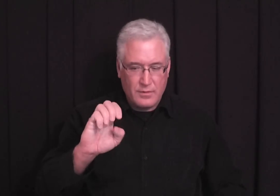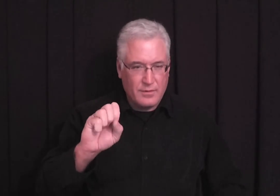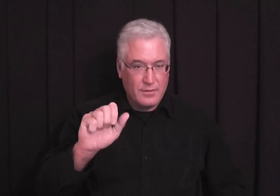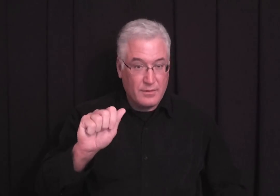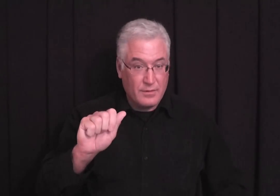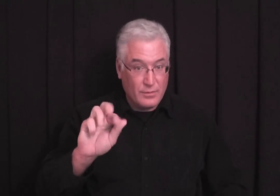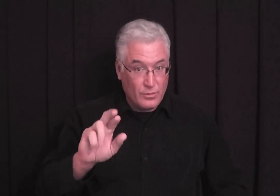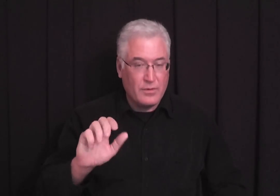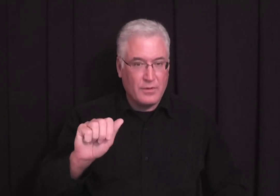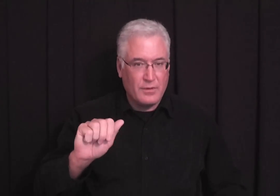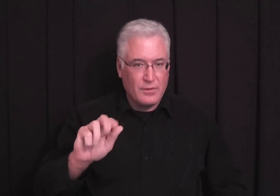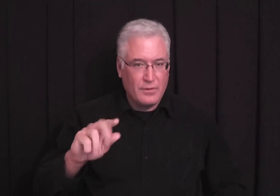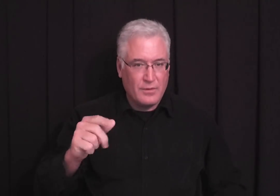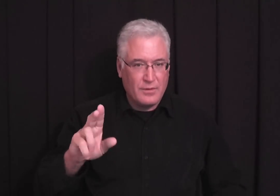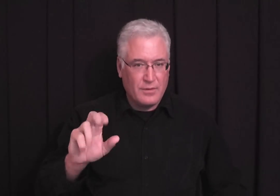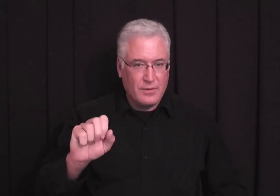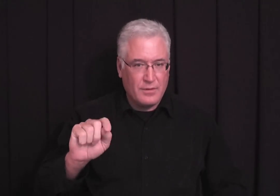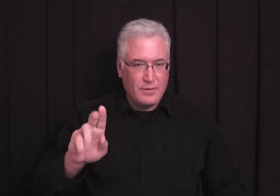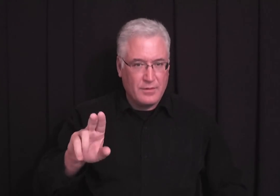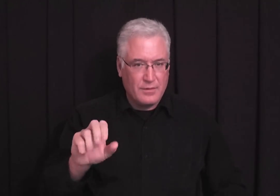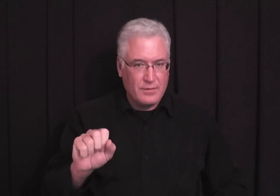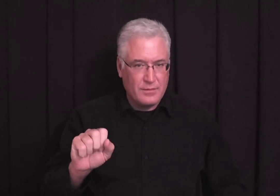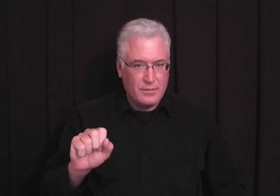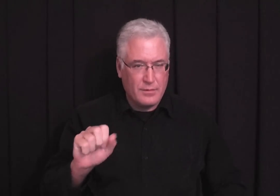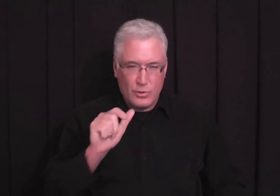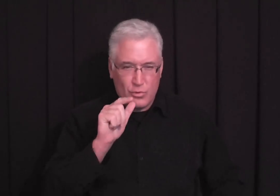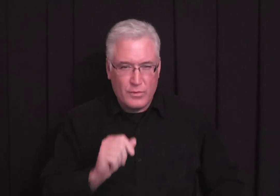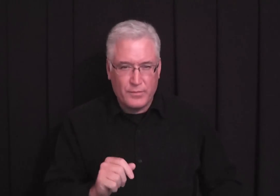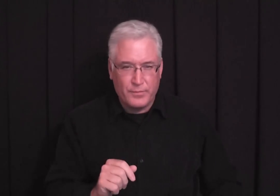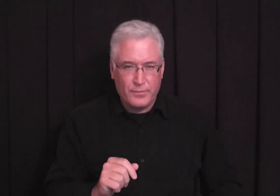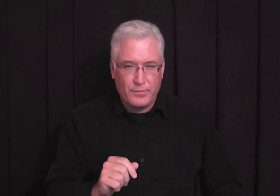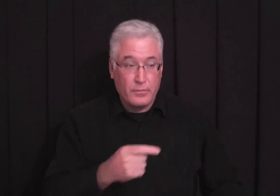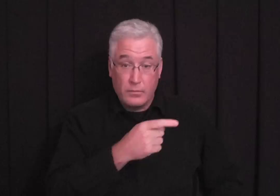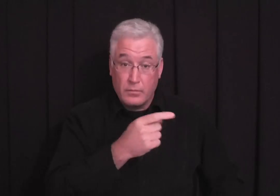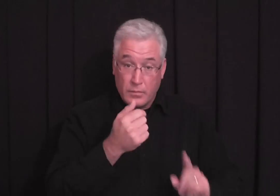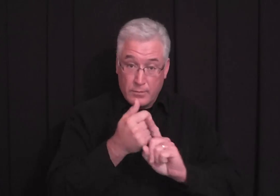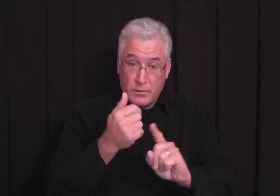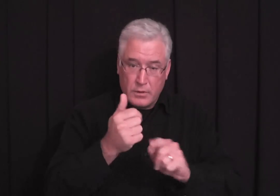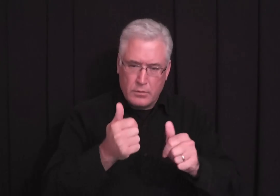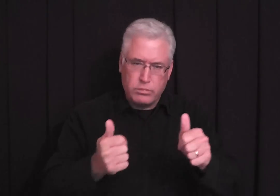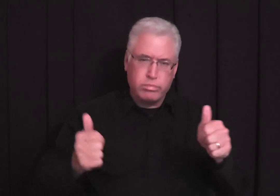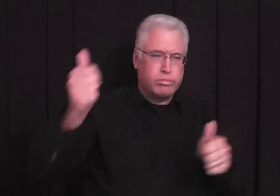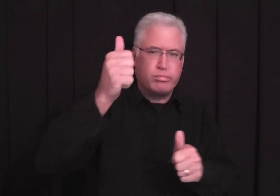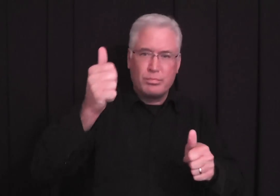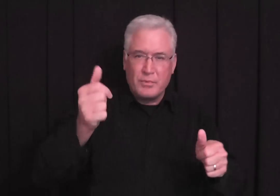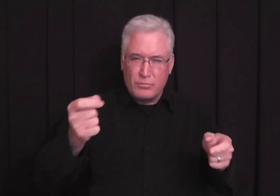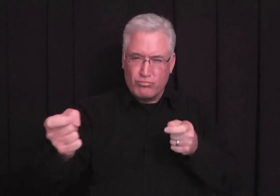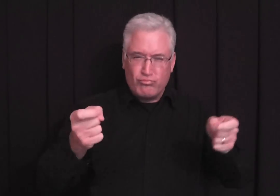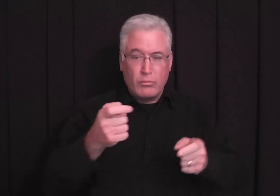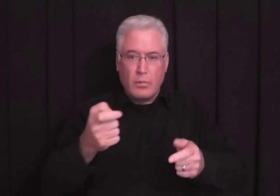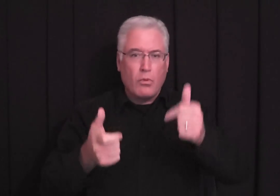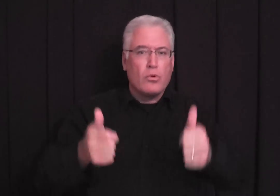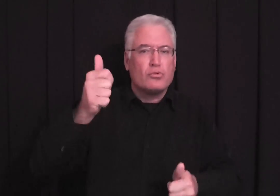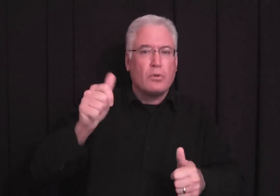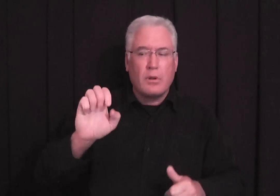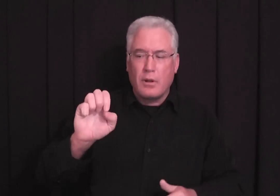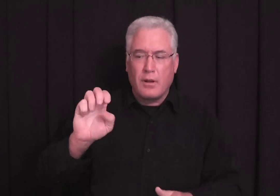Now, who is Caesar Augustus? Who exactly is this man? Well, he is a very powerful